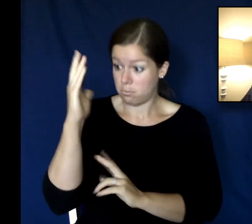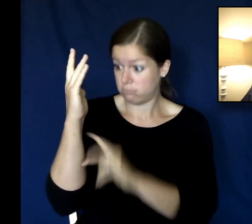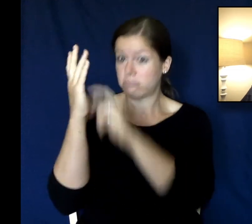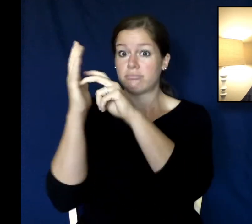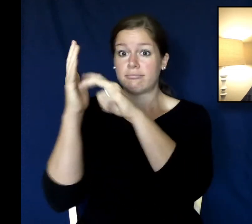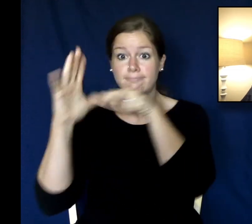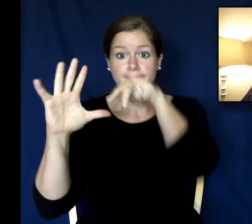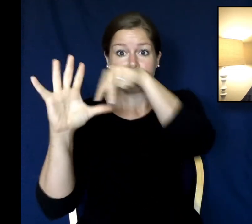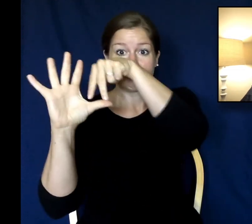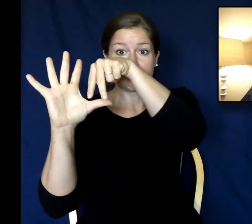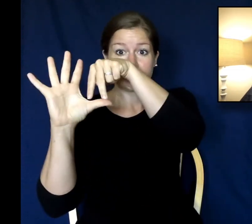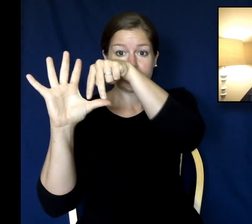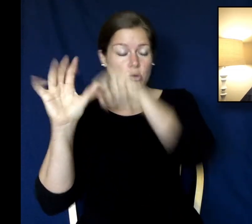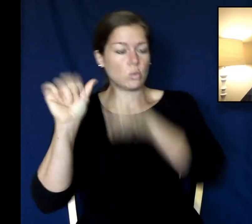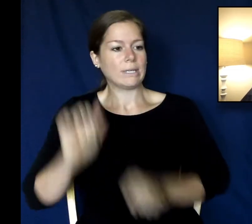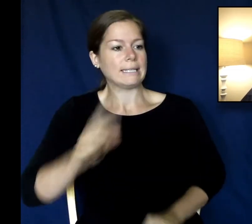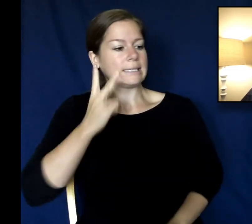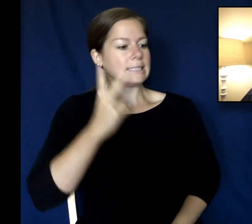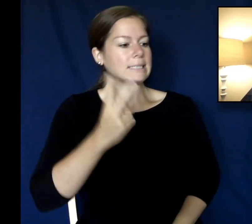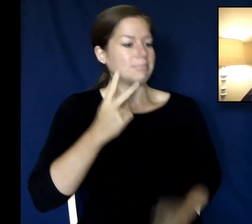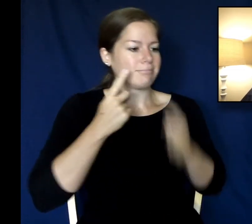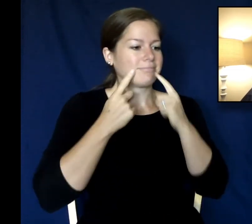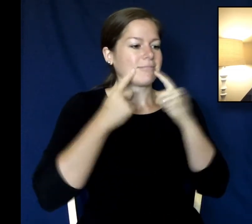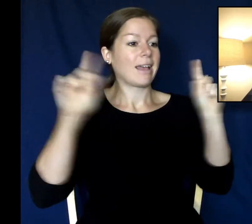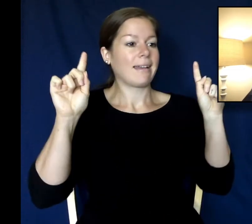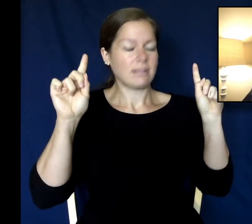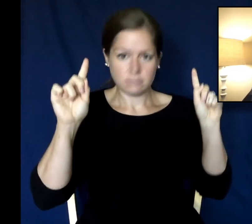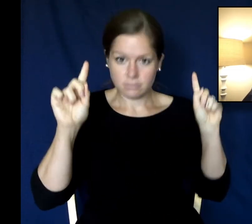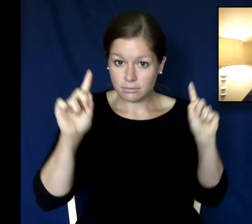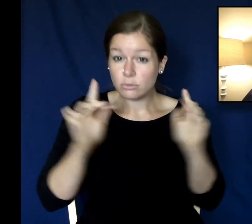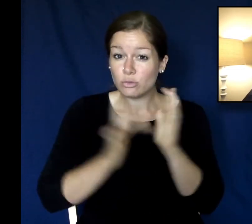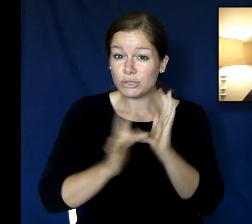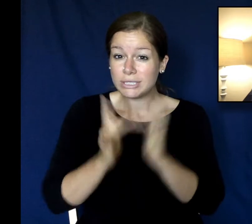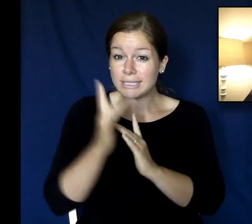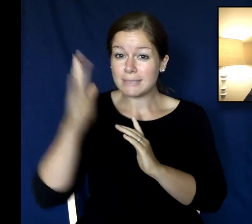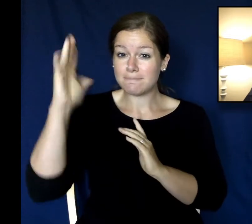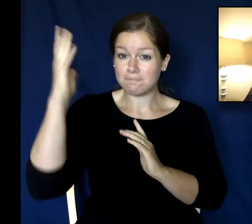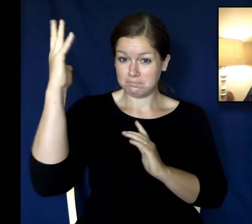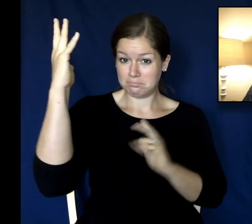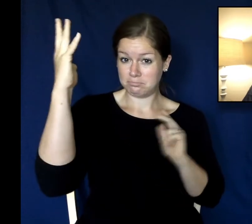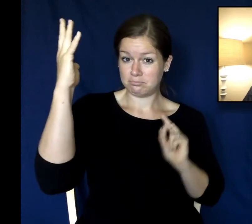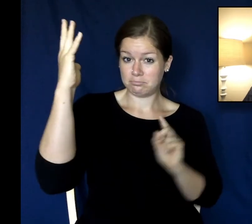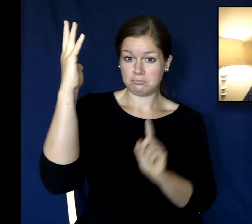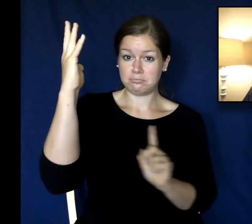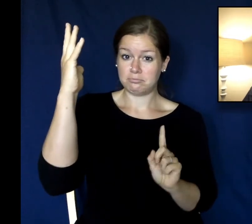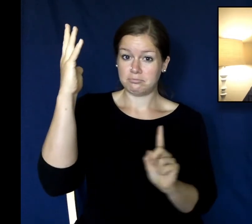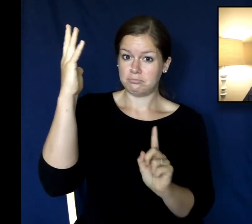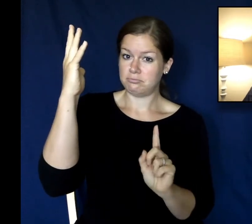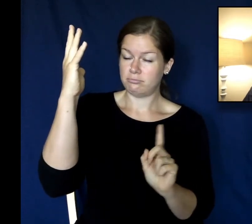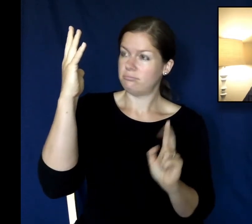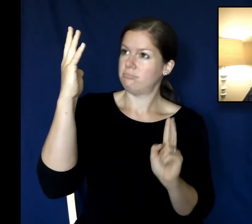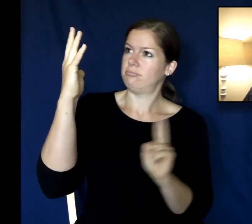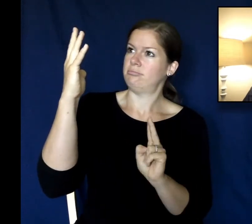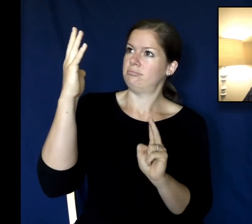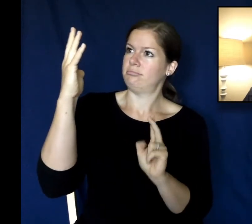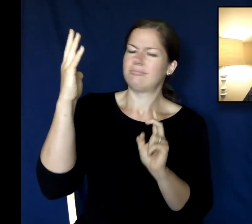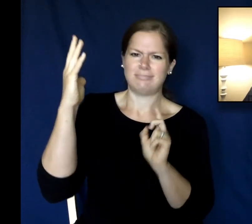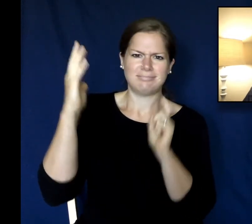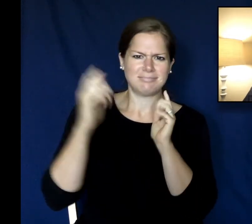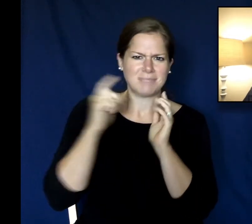takes notice of it he says hey Zacchaeus um come down from that tree and then